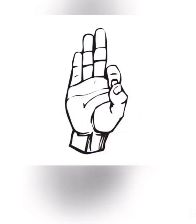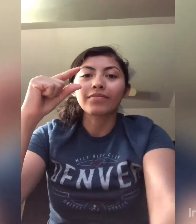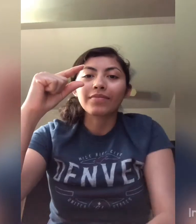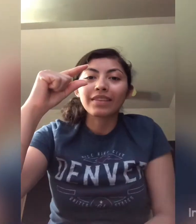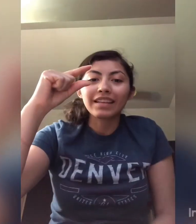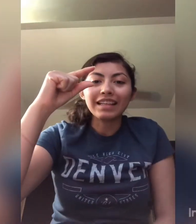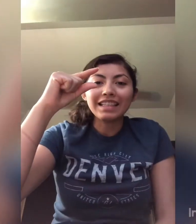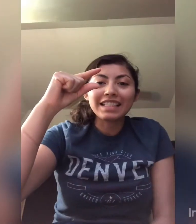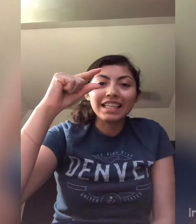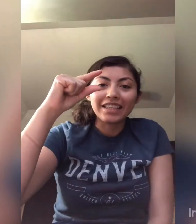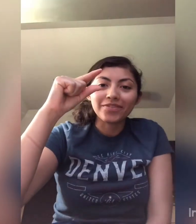G.